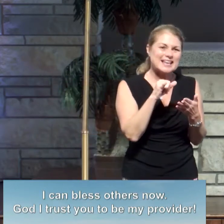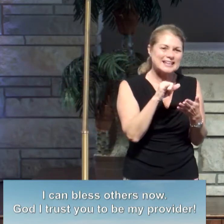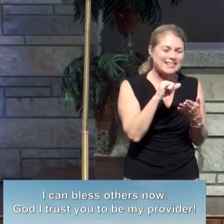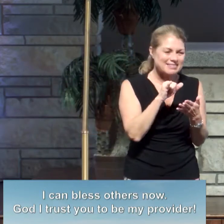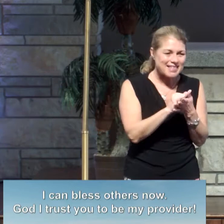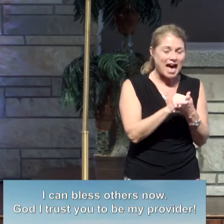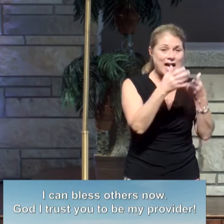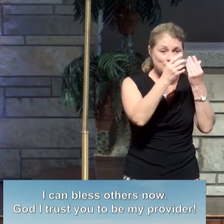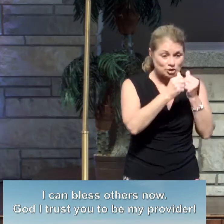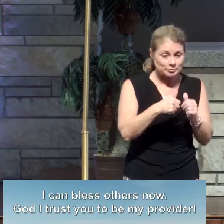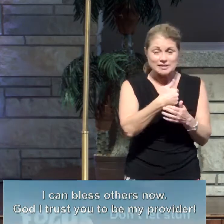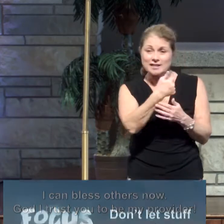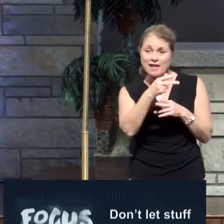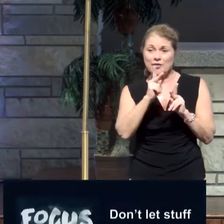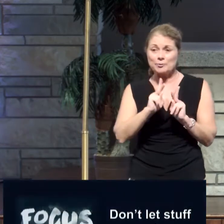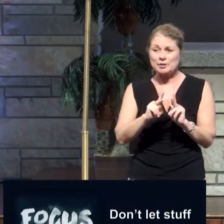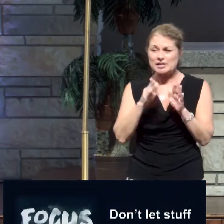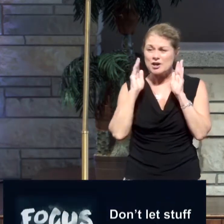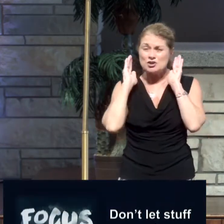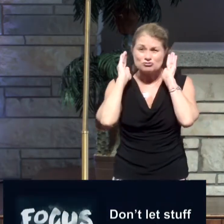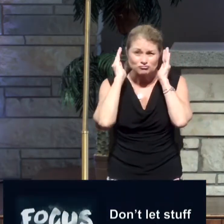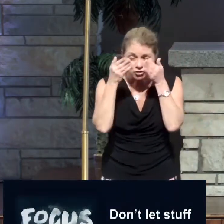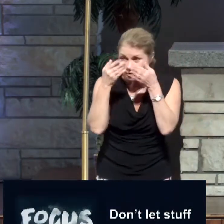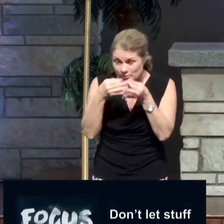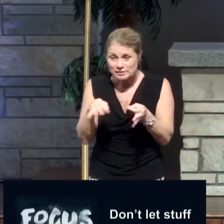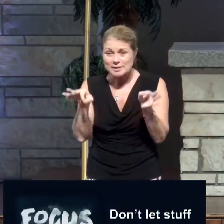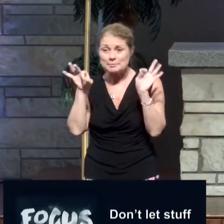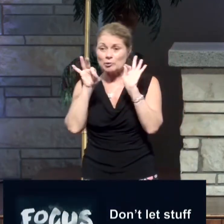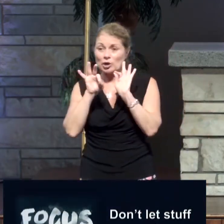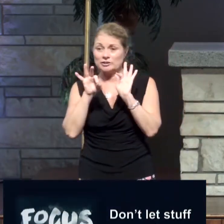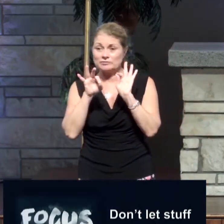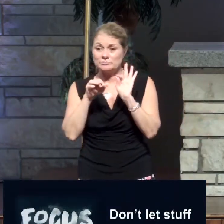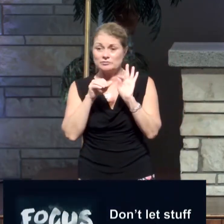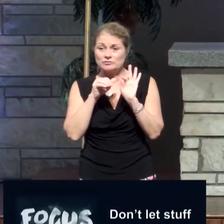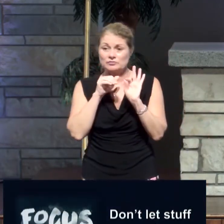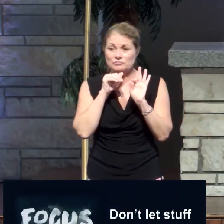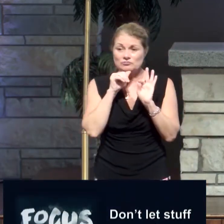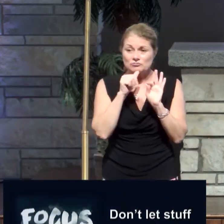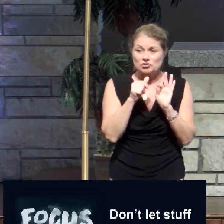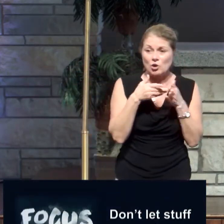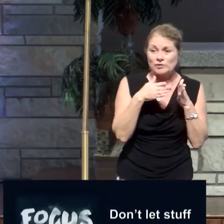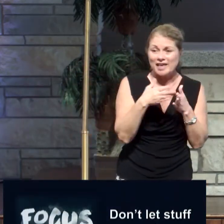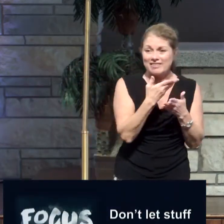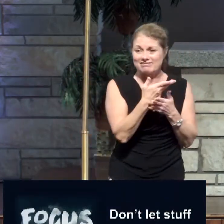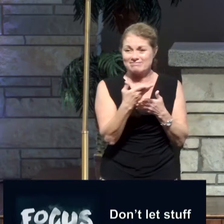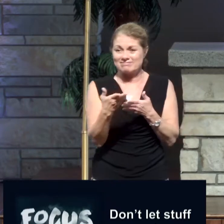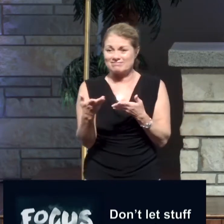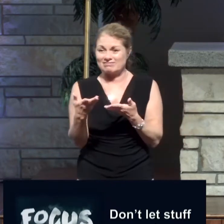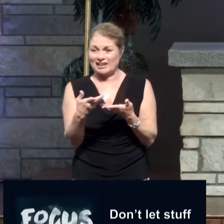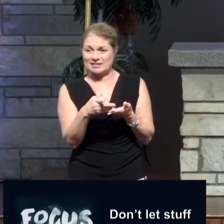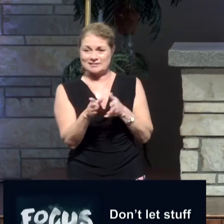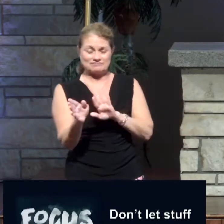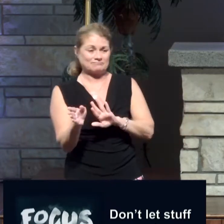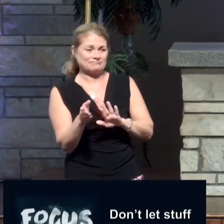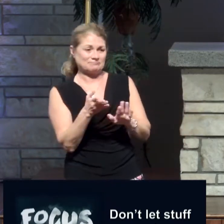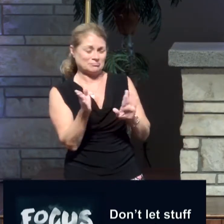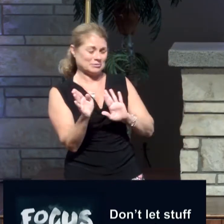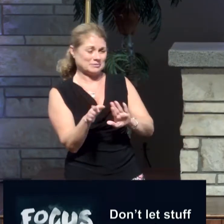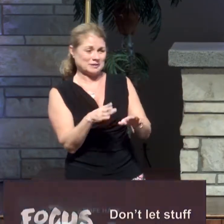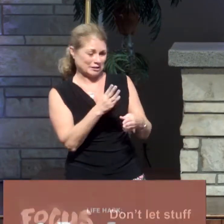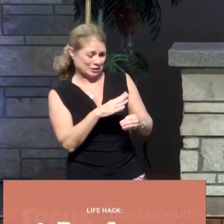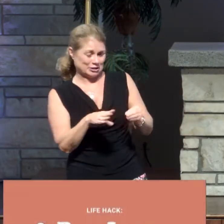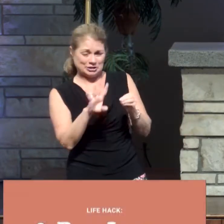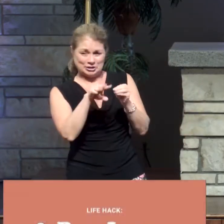bless someone else. Focus on what matters. Don't let stuff crowd out what matters the most. right, so one, throw out. Here's number two.